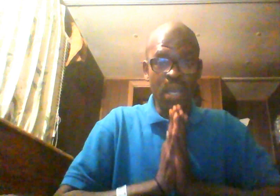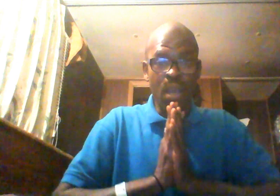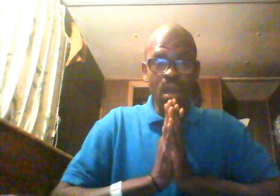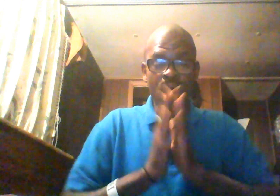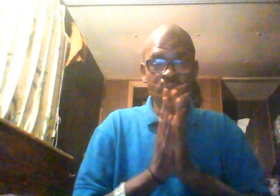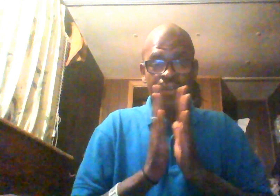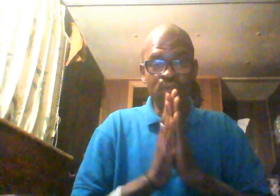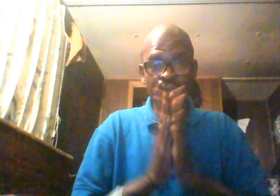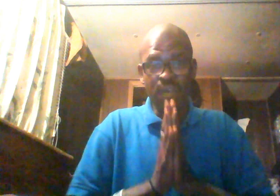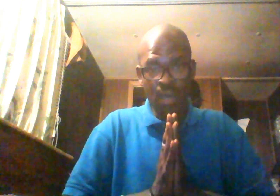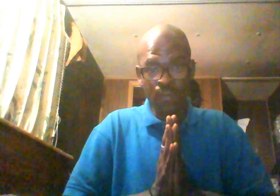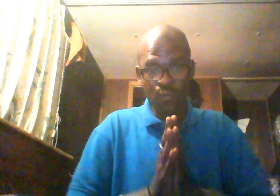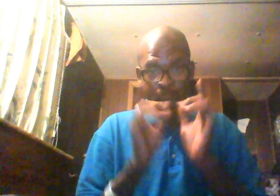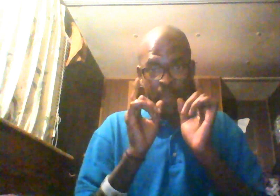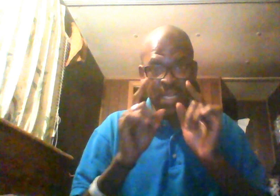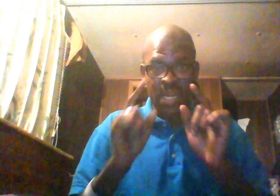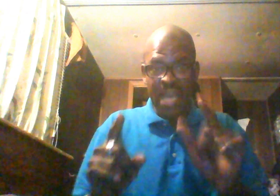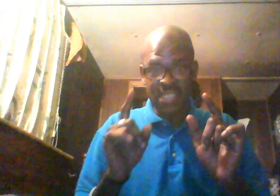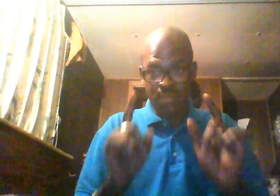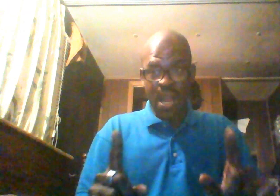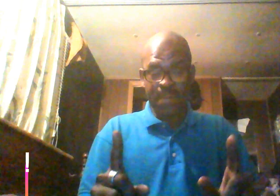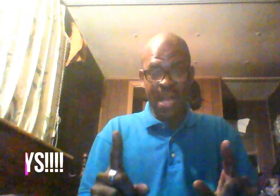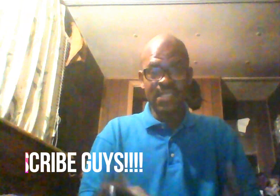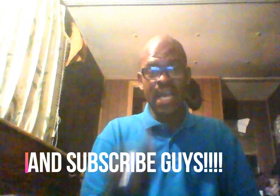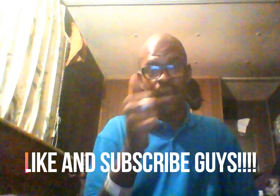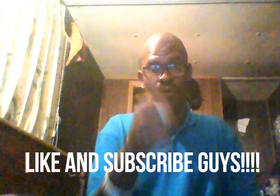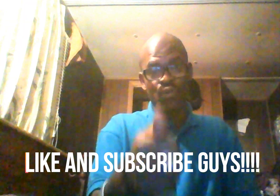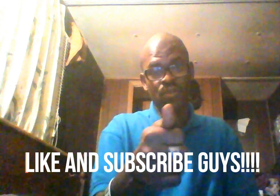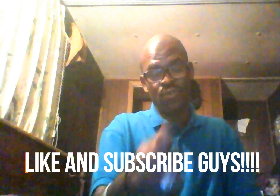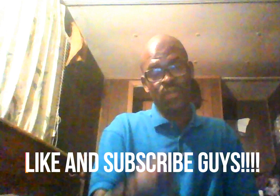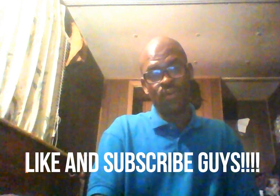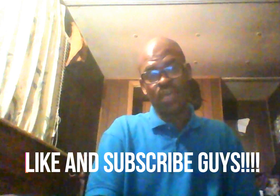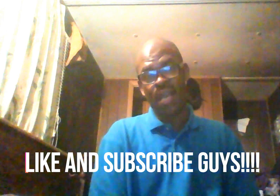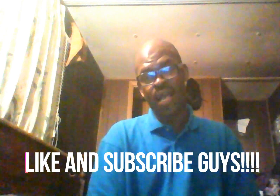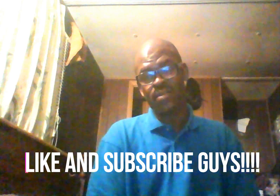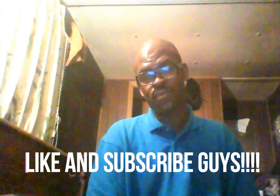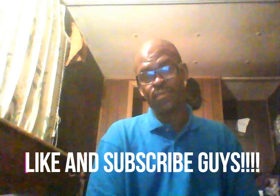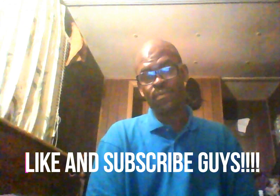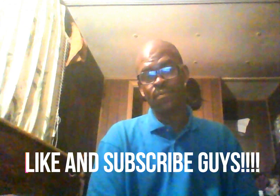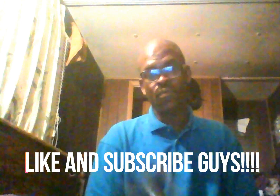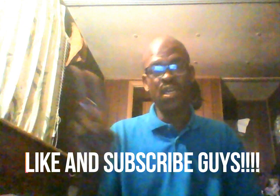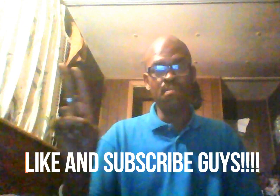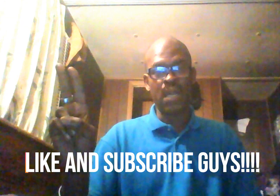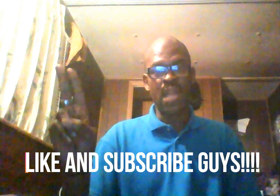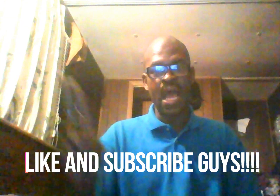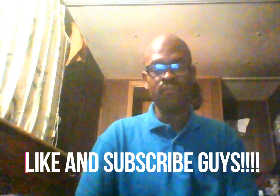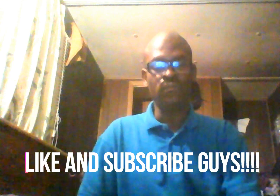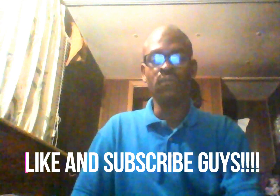another YouTube video. Remember, hit like and subscribe, guys. And, I will talk to you later. Okay, guys? Keep Mike alive. you. Thank